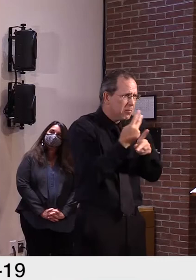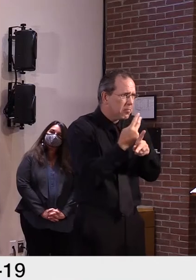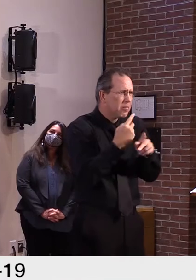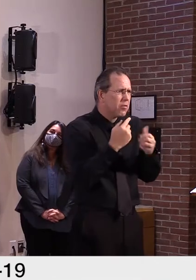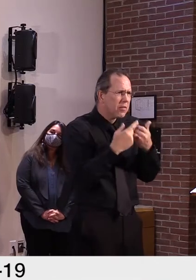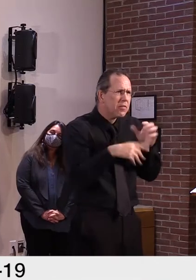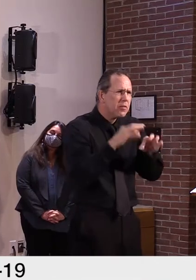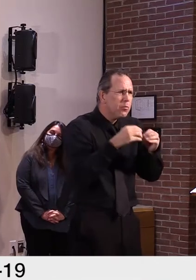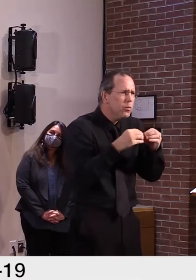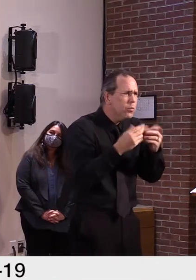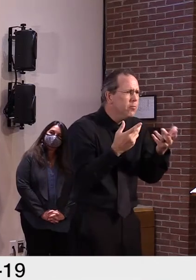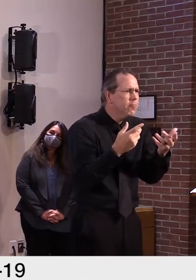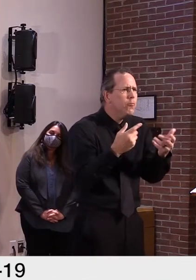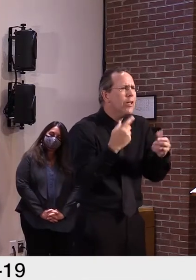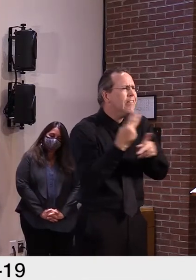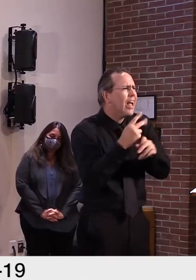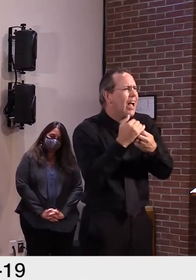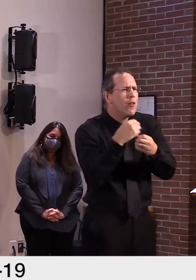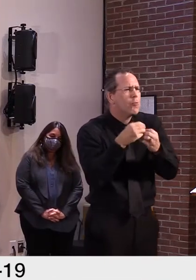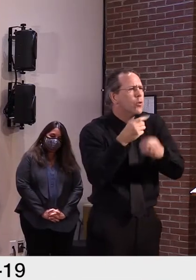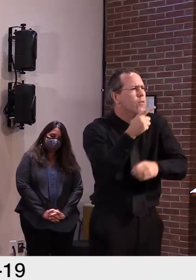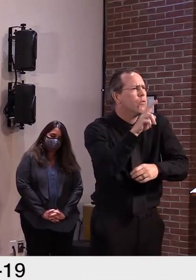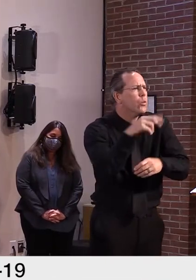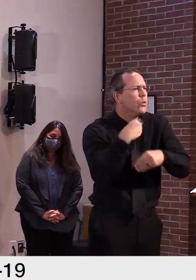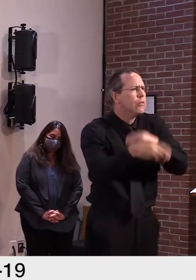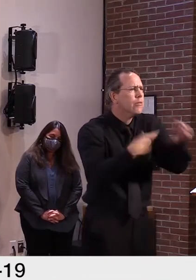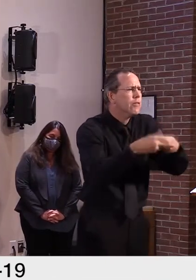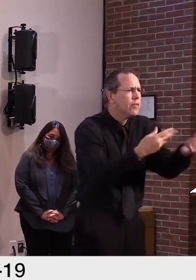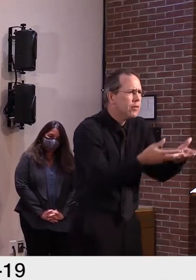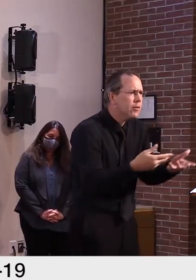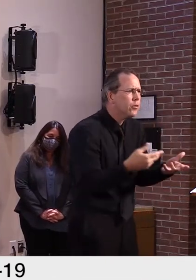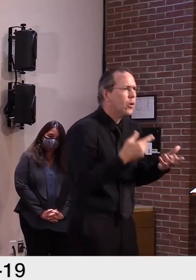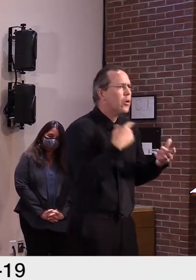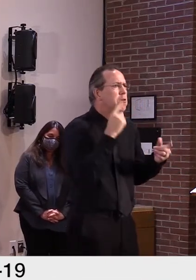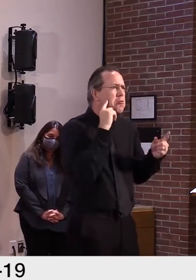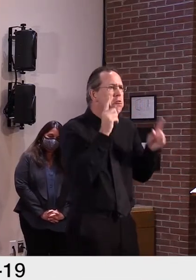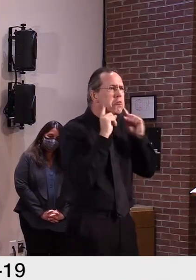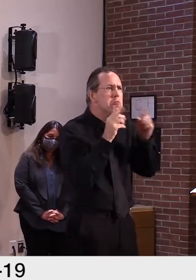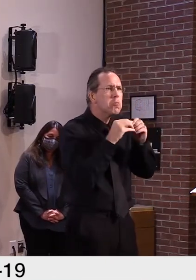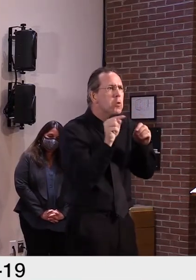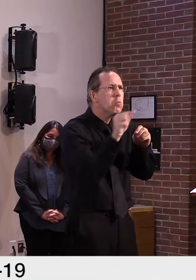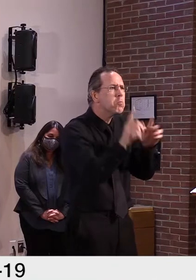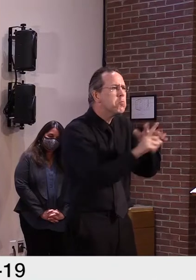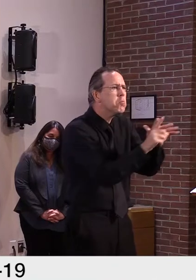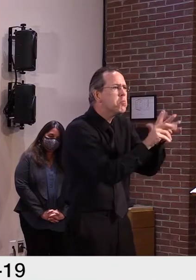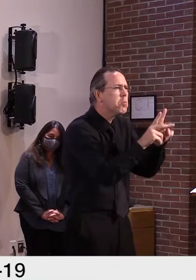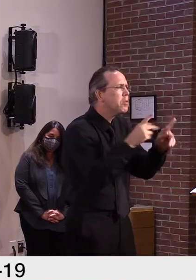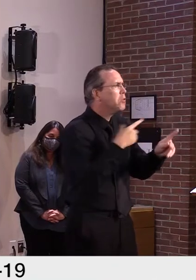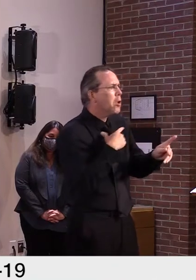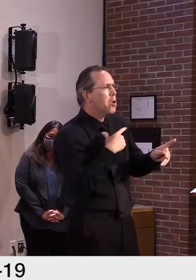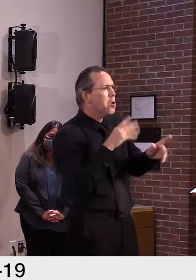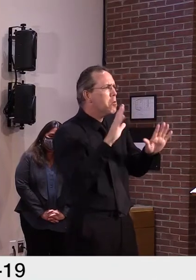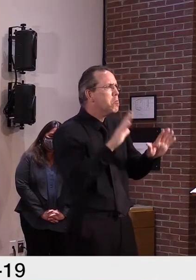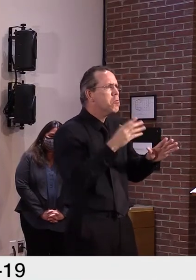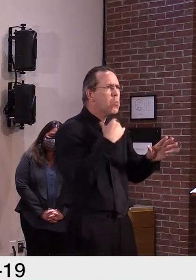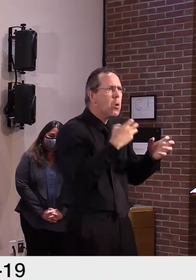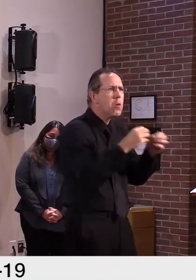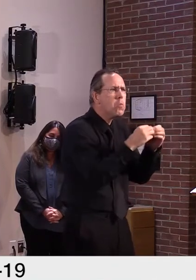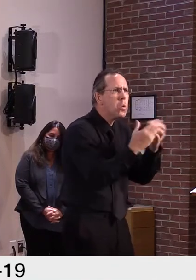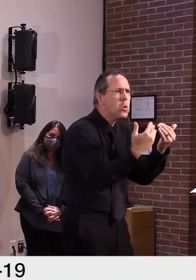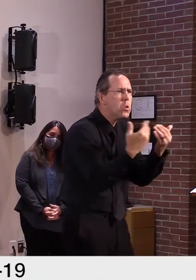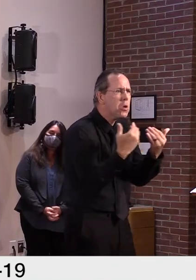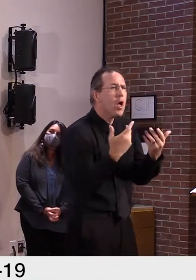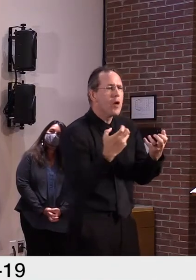practices that are already beginning to happen out there. Amongst